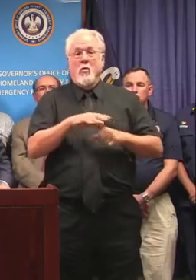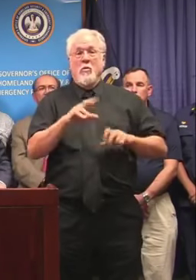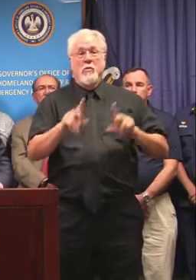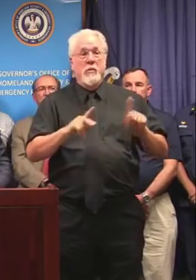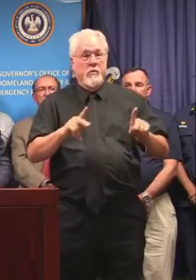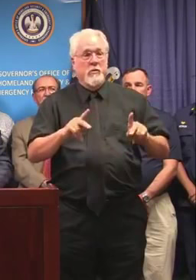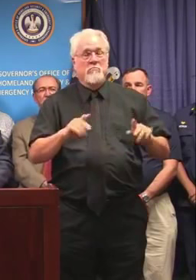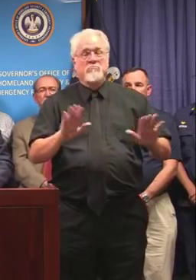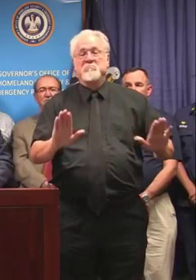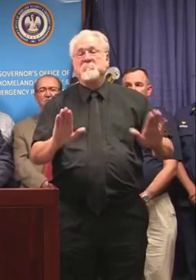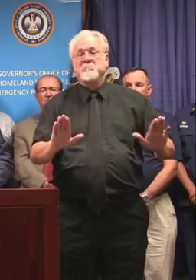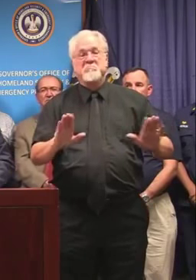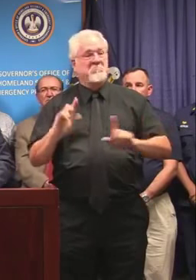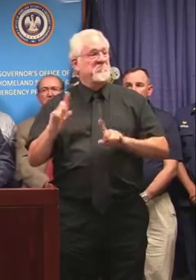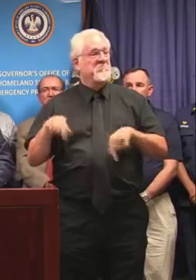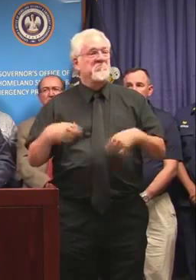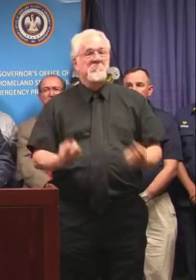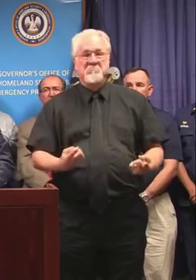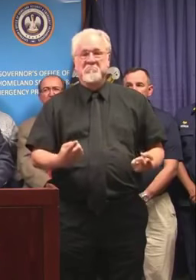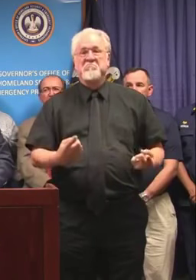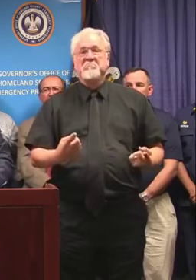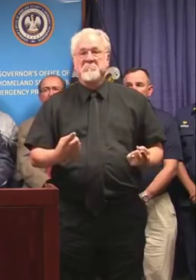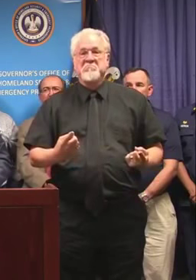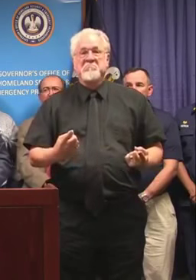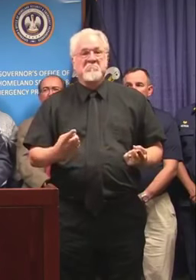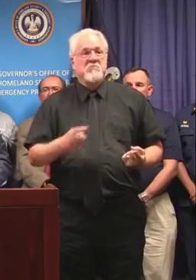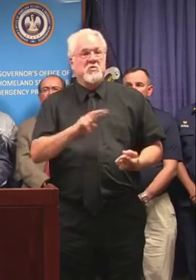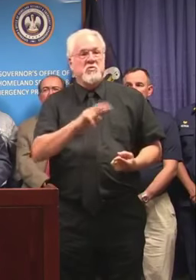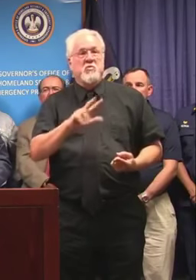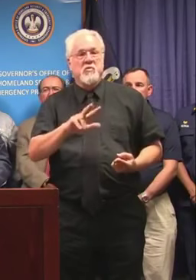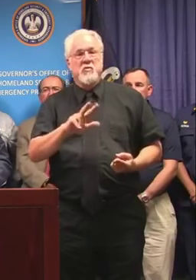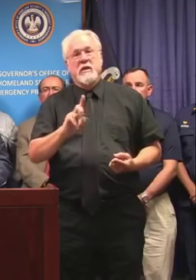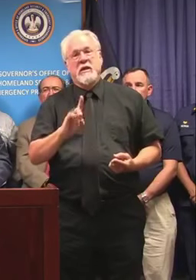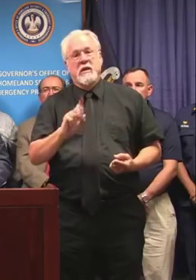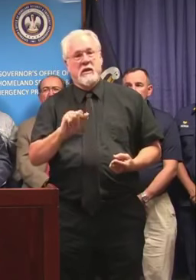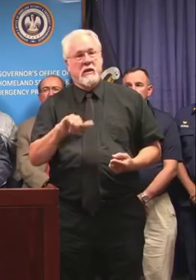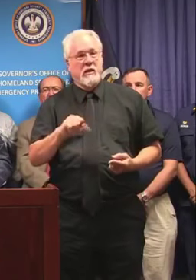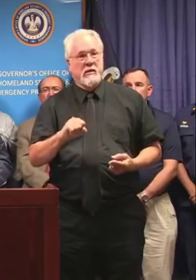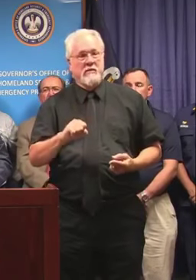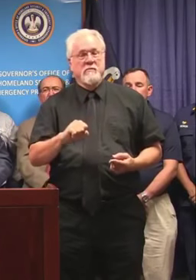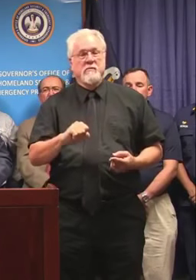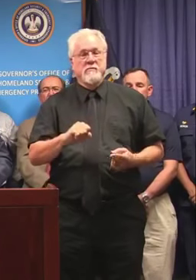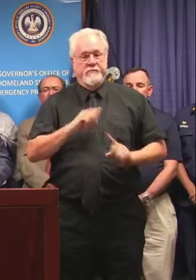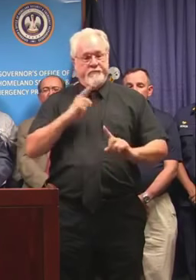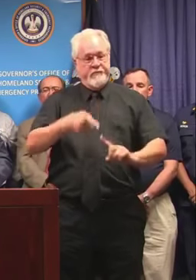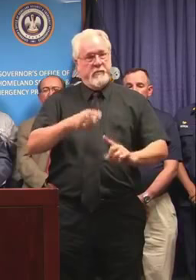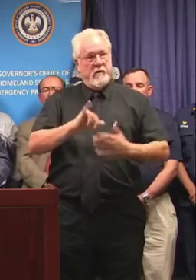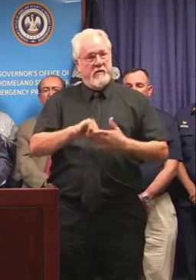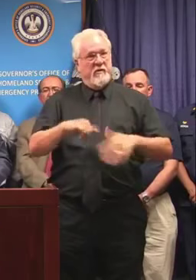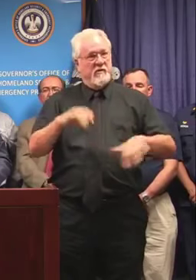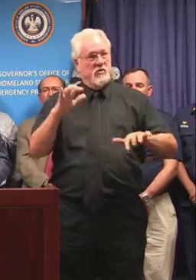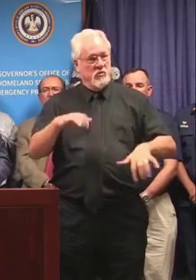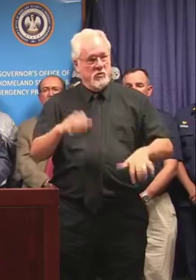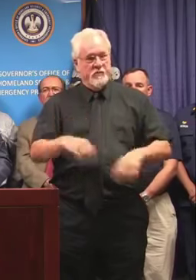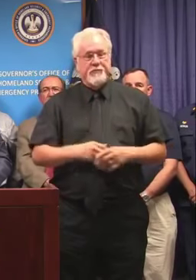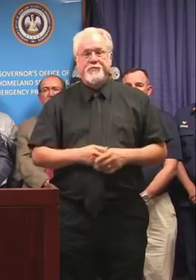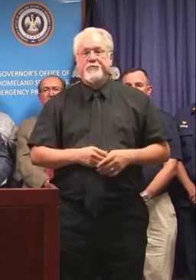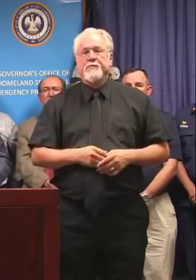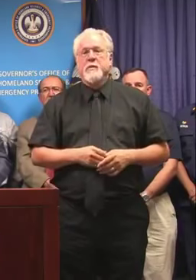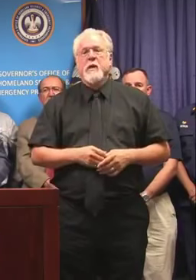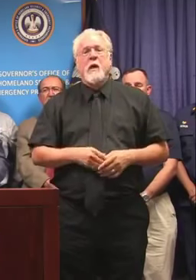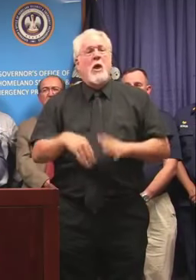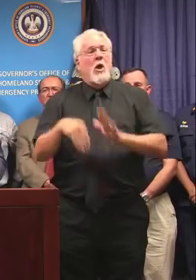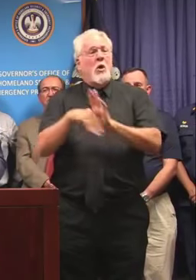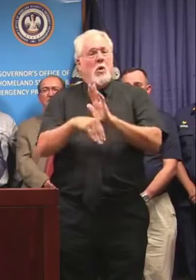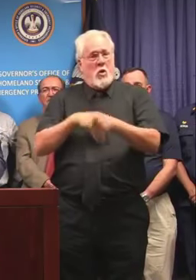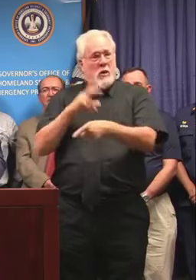been excellent over the last two or three days around this storm event. New